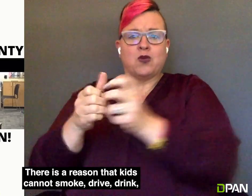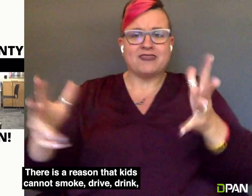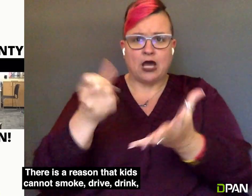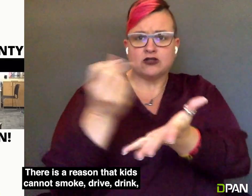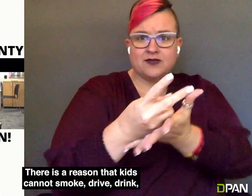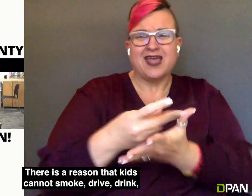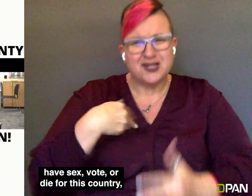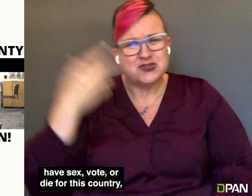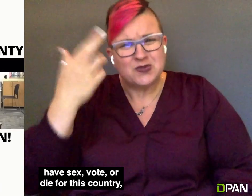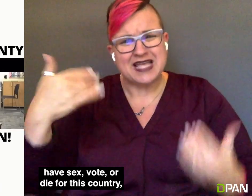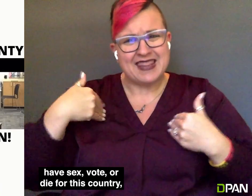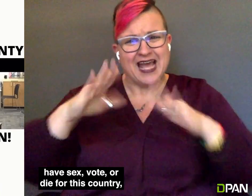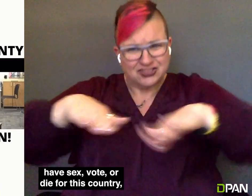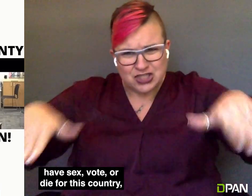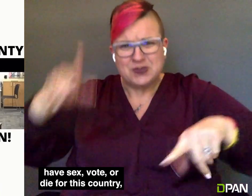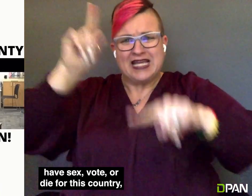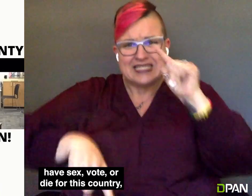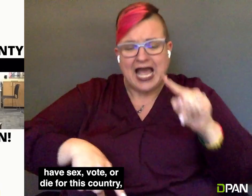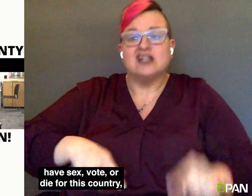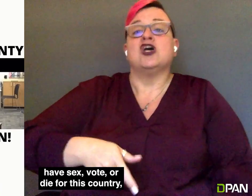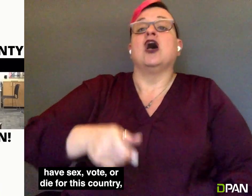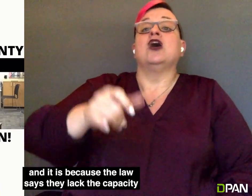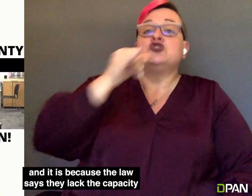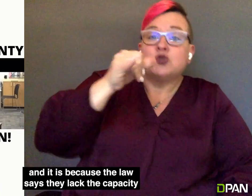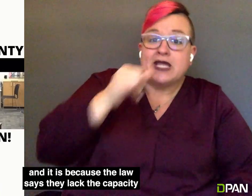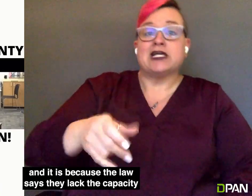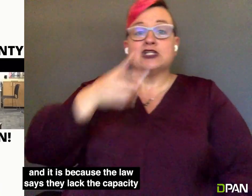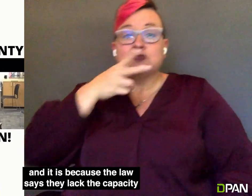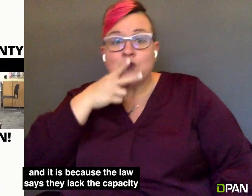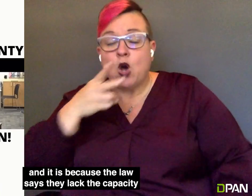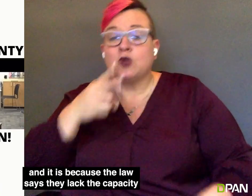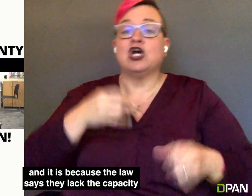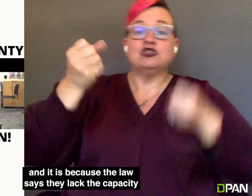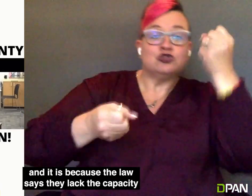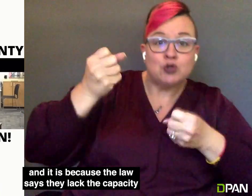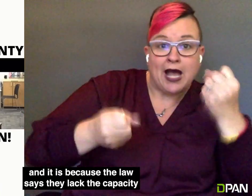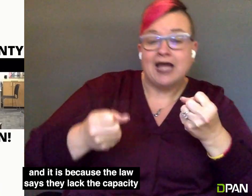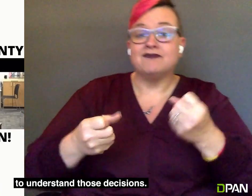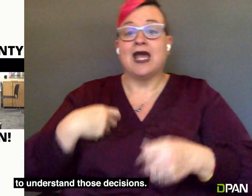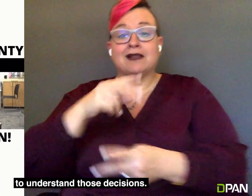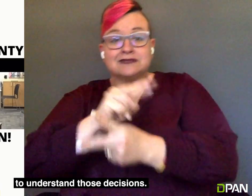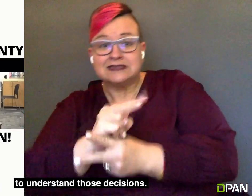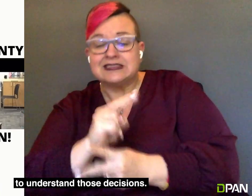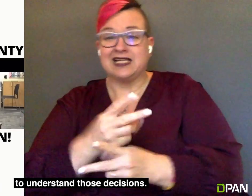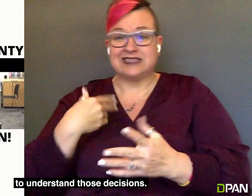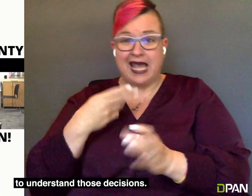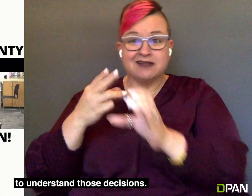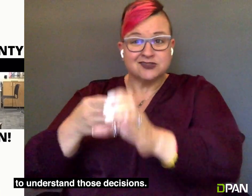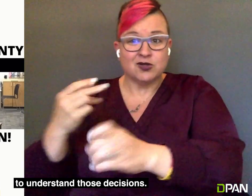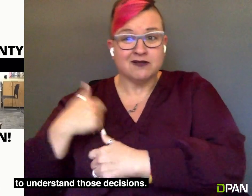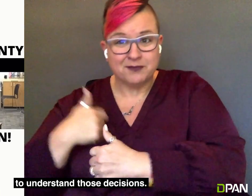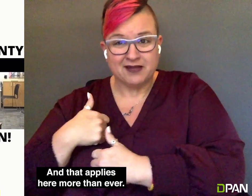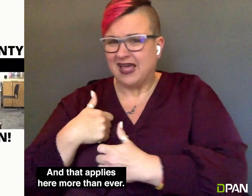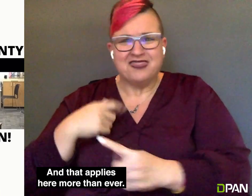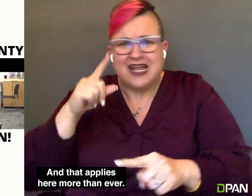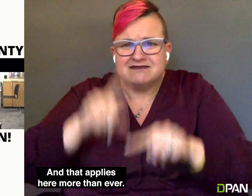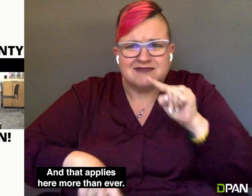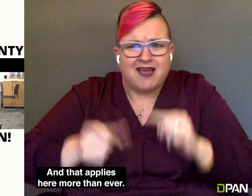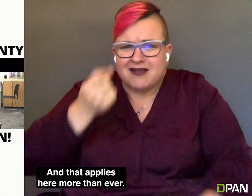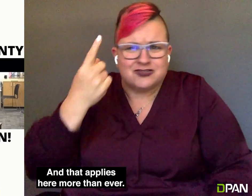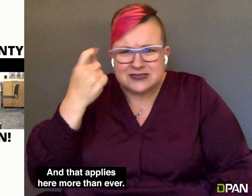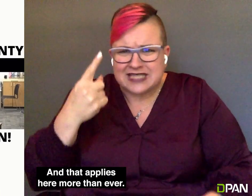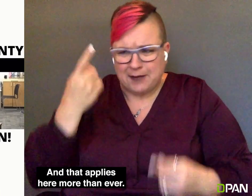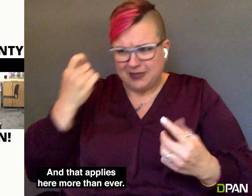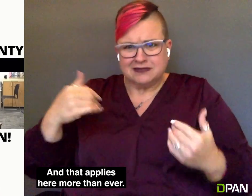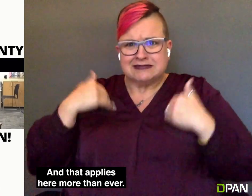...cannot smoke, drive, drink, have sex, vote or die for this country, and it is because the law says they lack the capacity to understand those decisions, and that